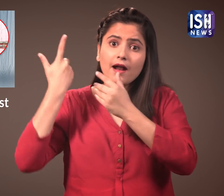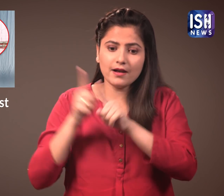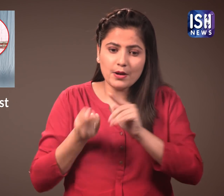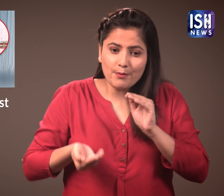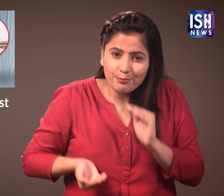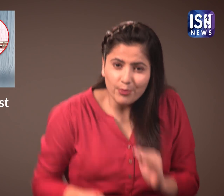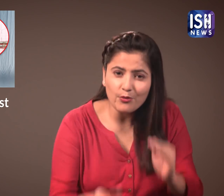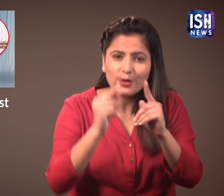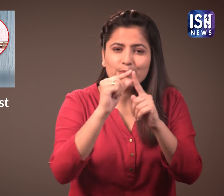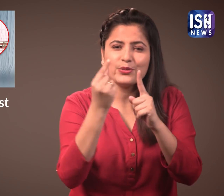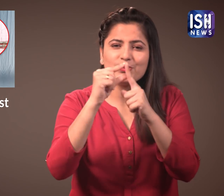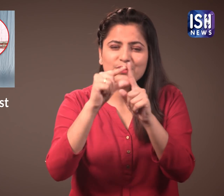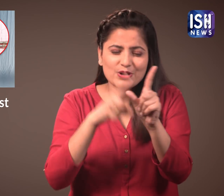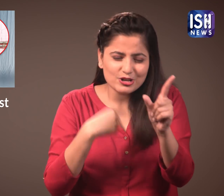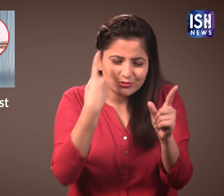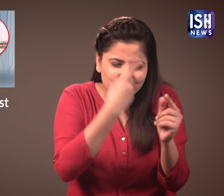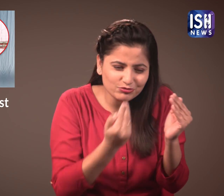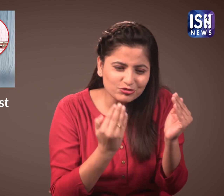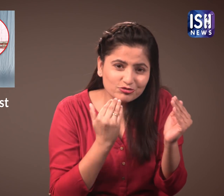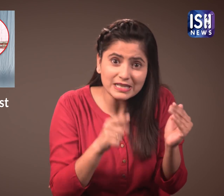feels as if she is back to puppyhood. ...